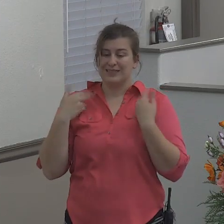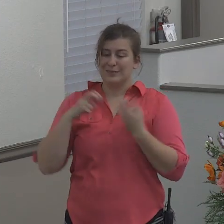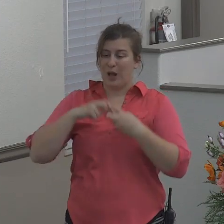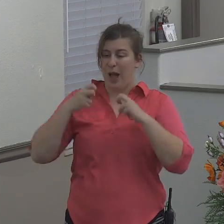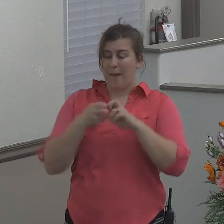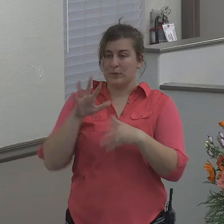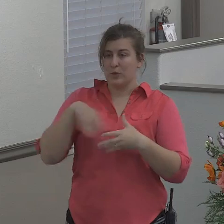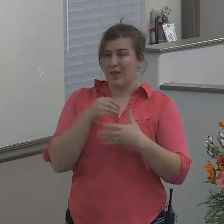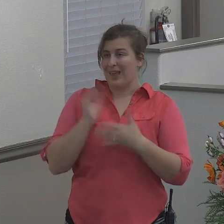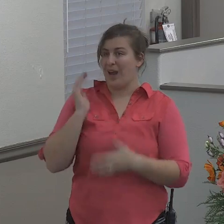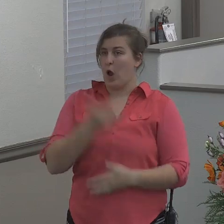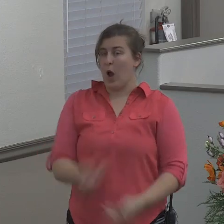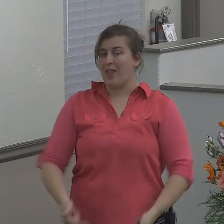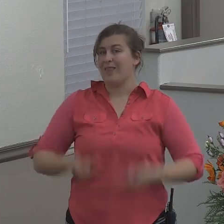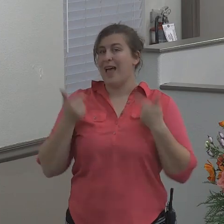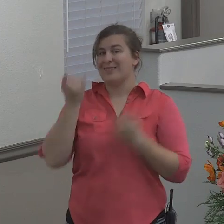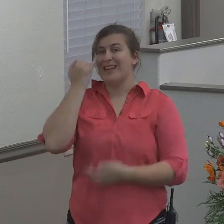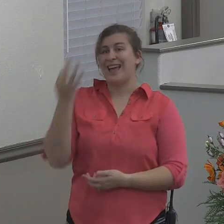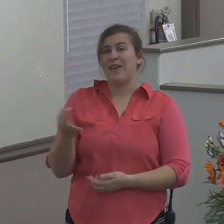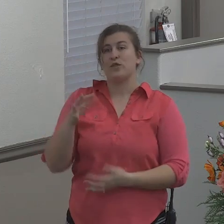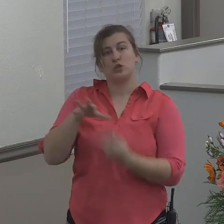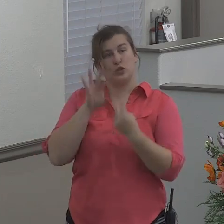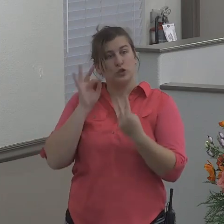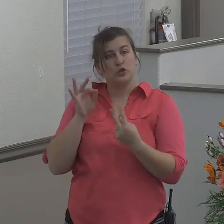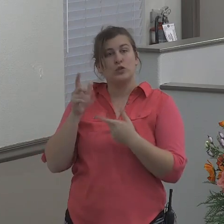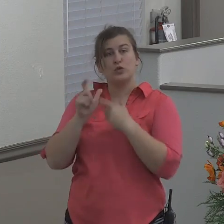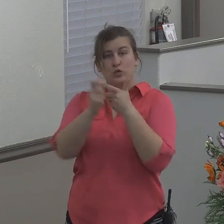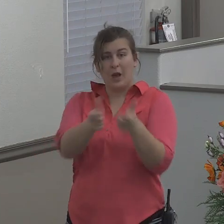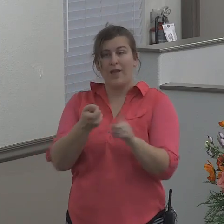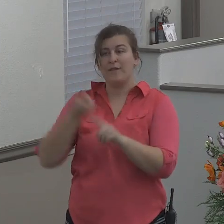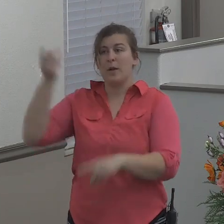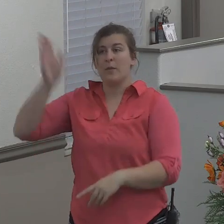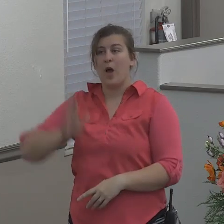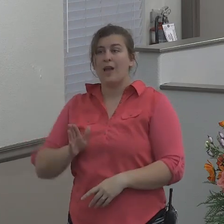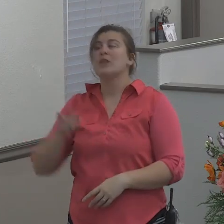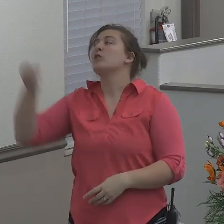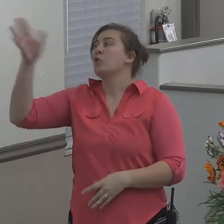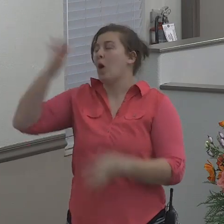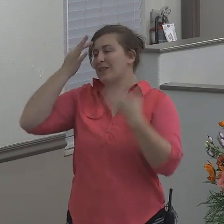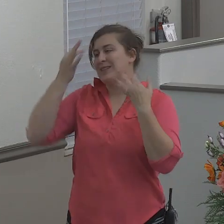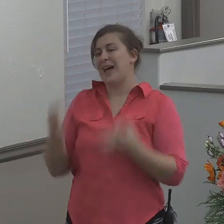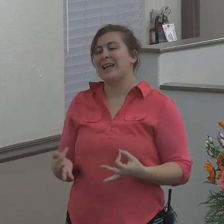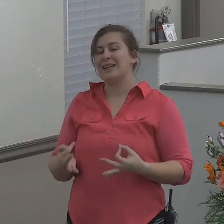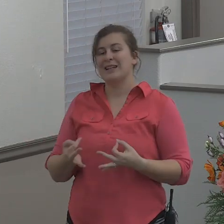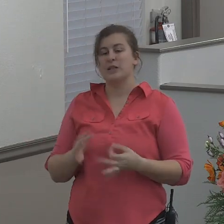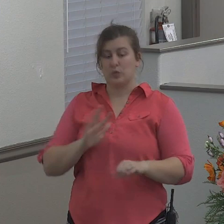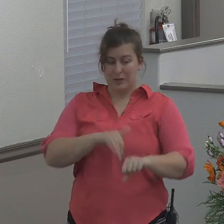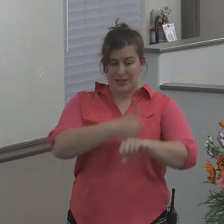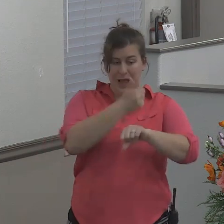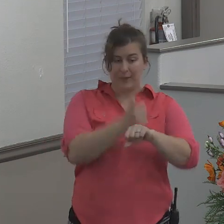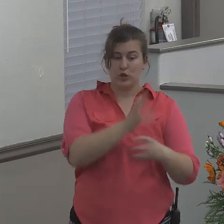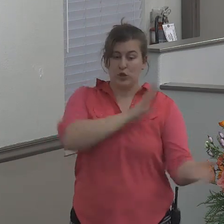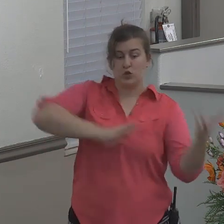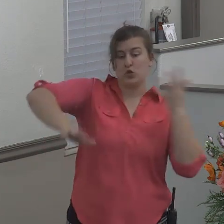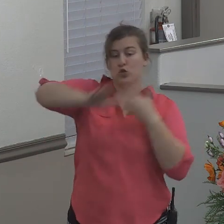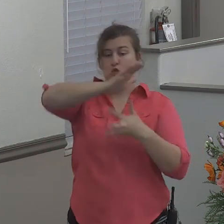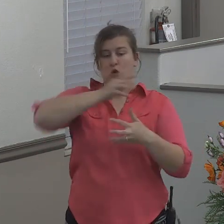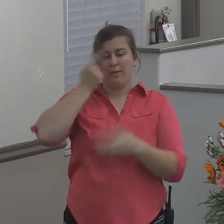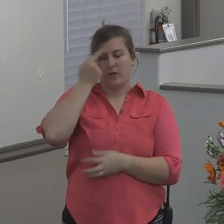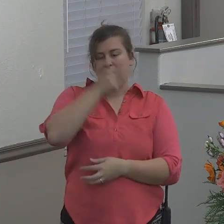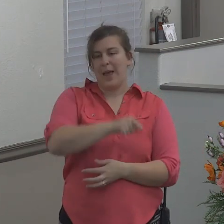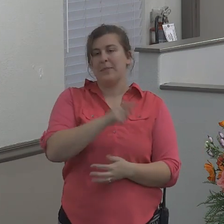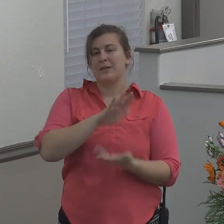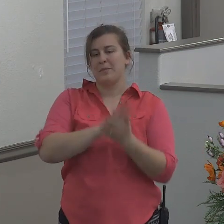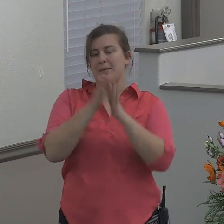God is using this storm to turn Jonah around and to put him on the right track. As you can see at this